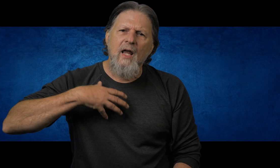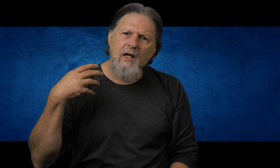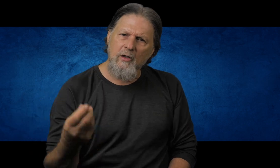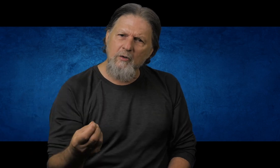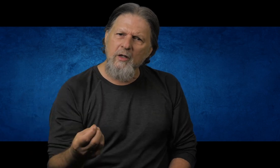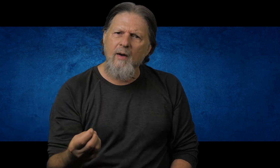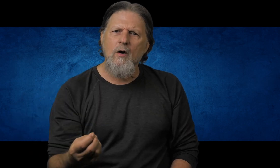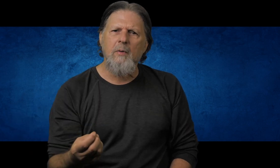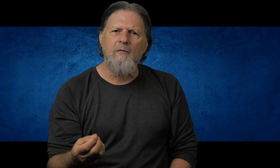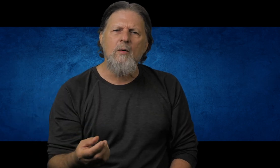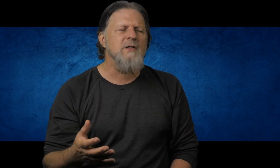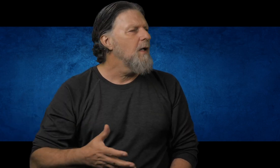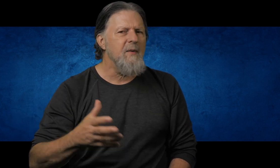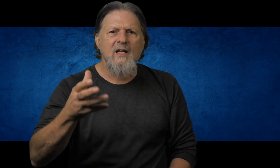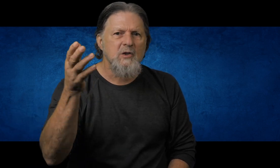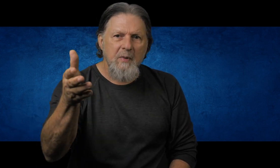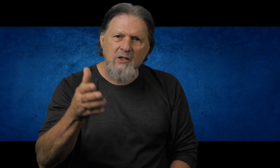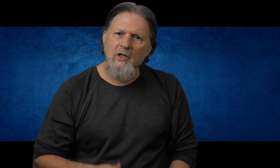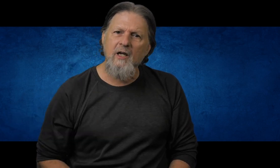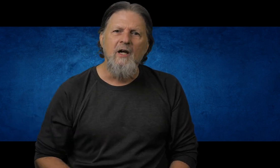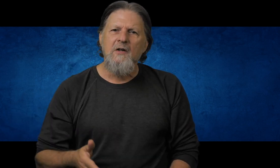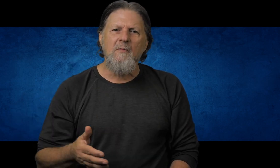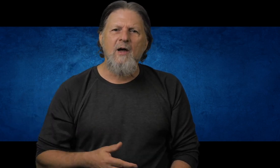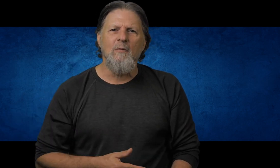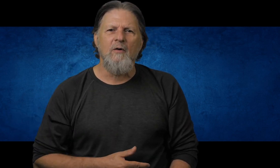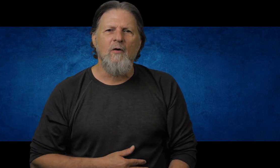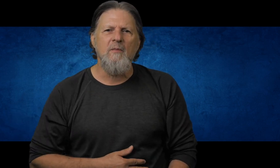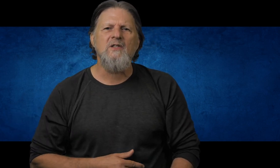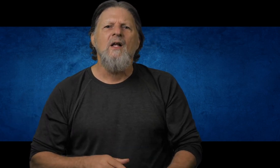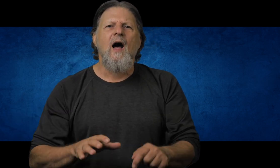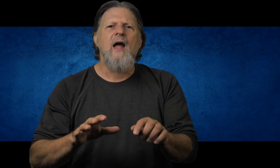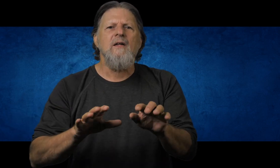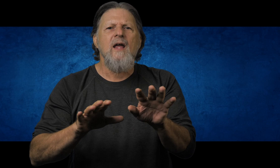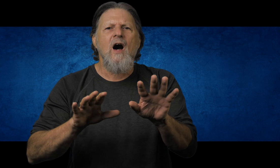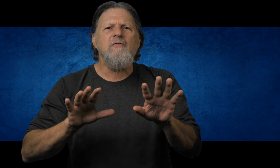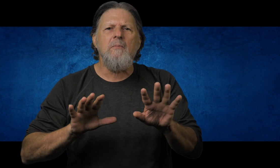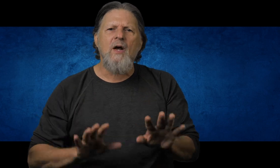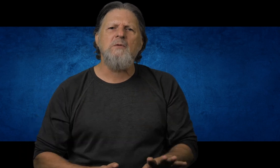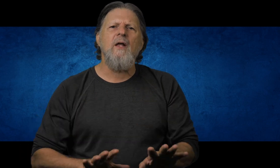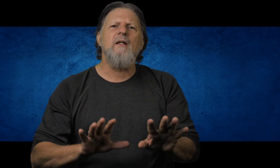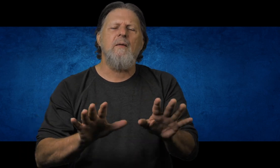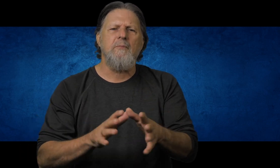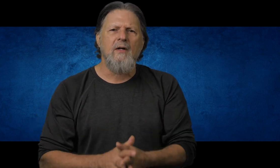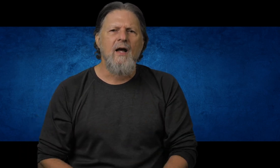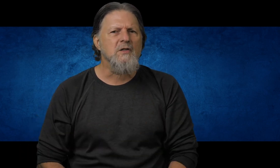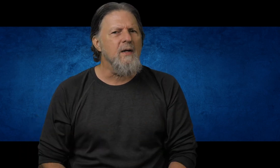including my own performance, me especially to my own performance, I take off the breastplate that protects me